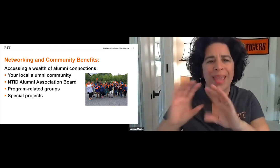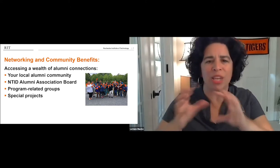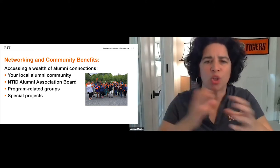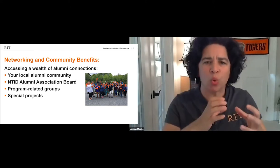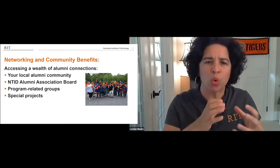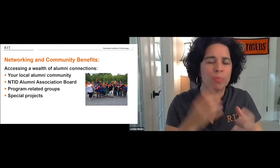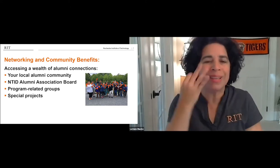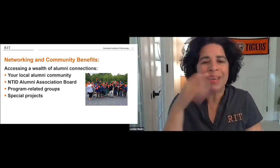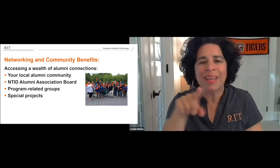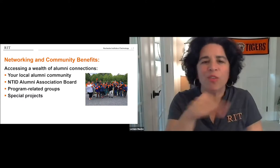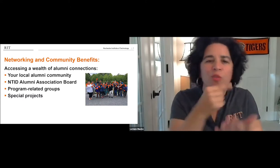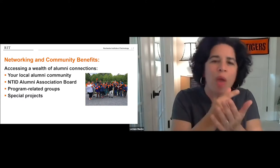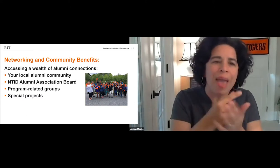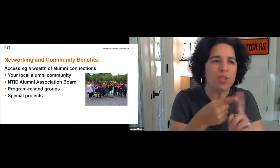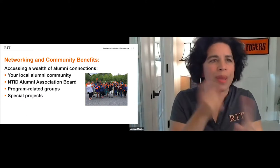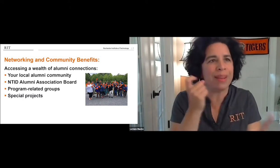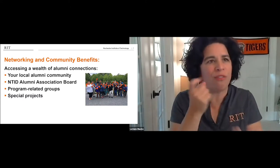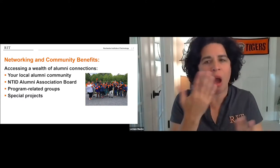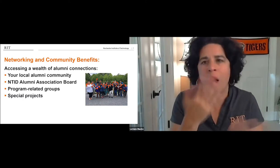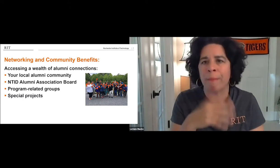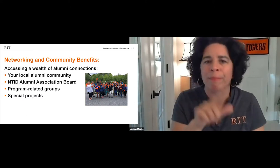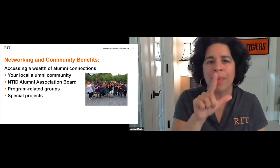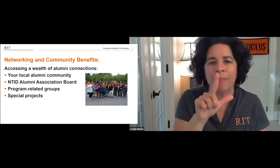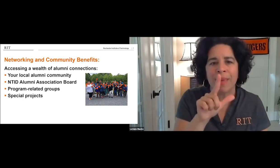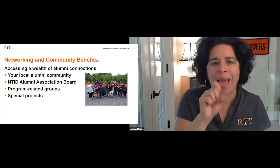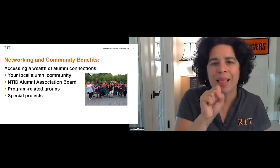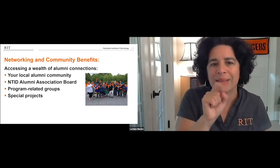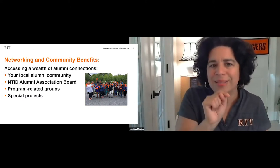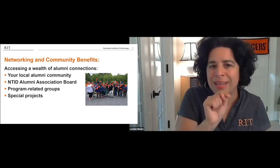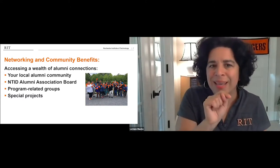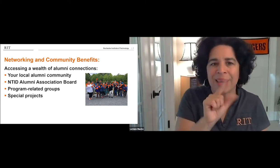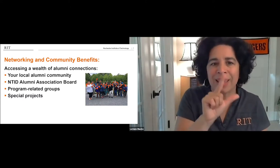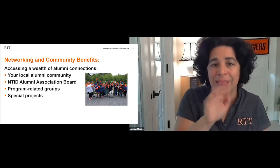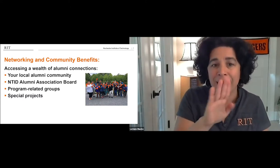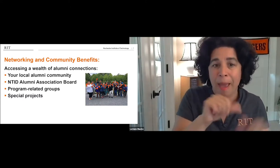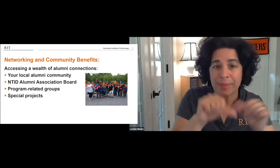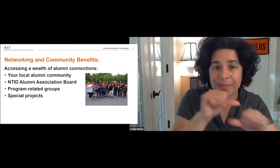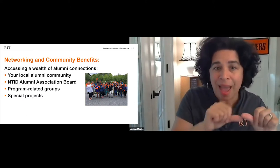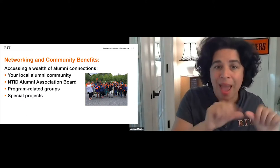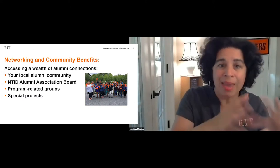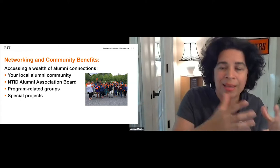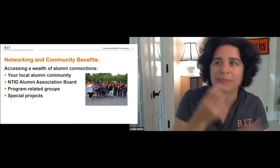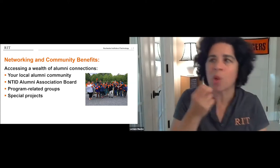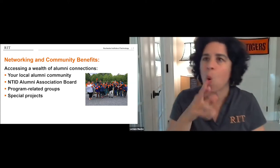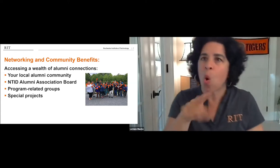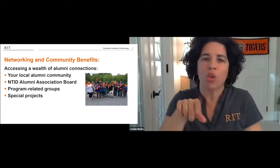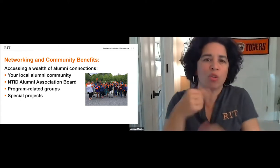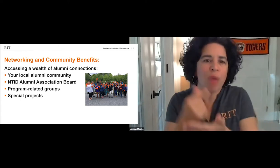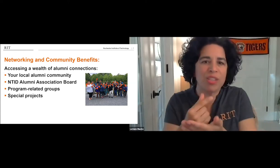We have some other program-related groups. If you graduated from the LST, Lab Science Technology